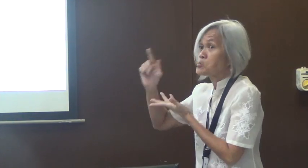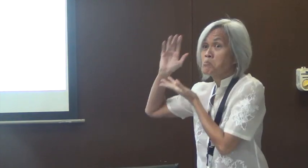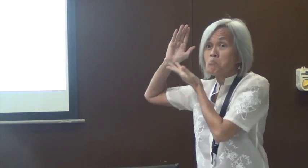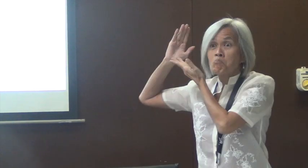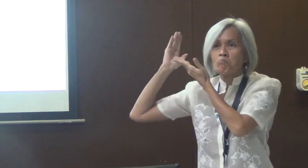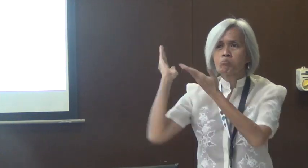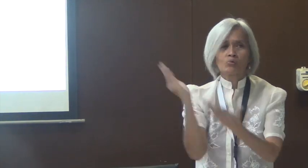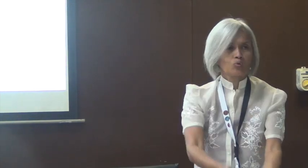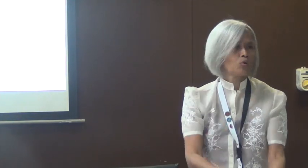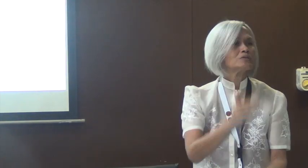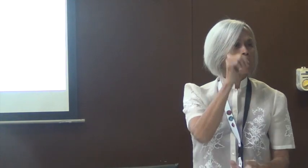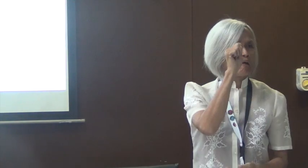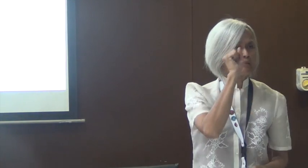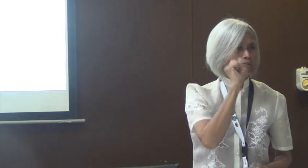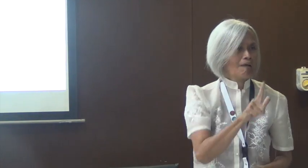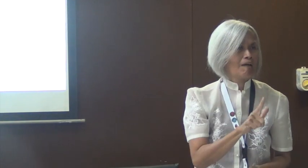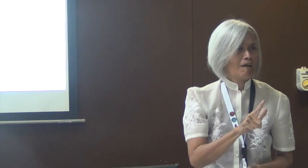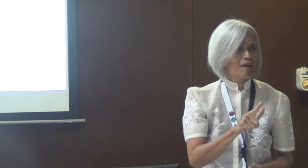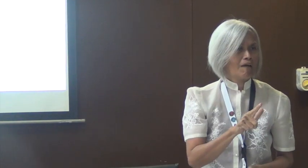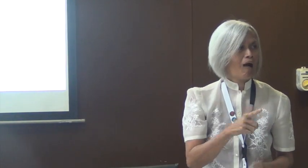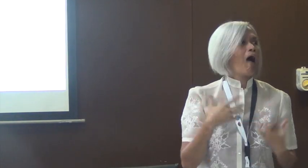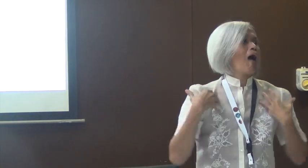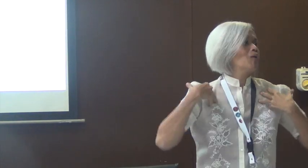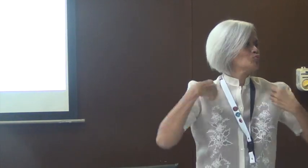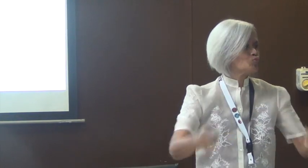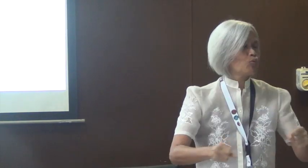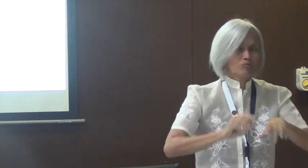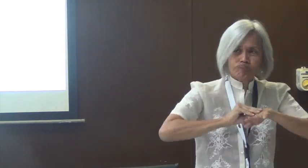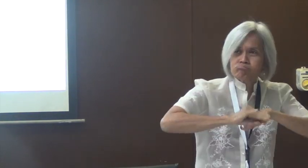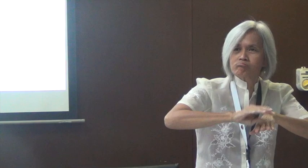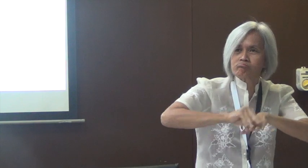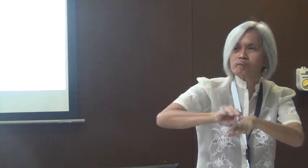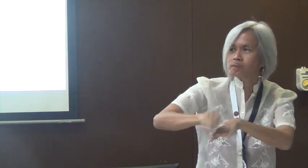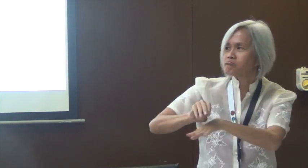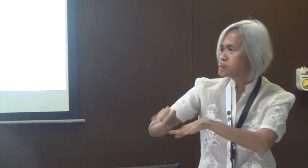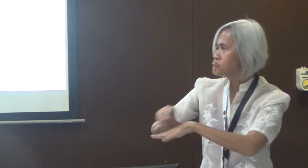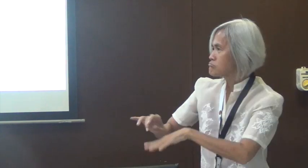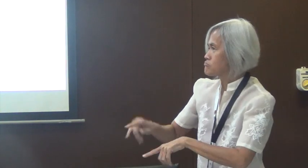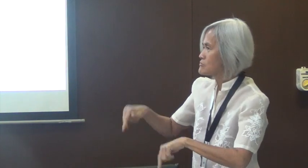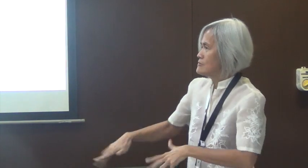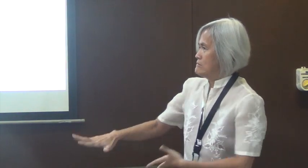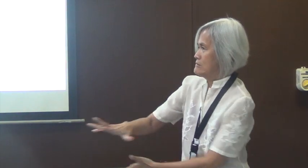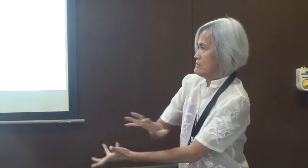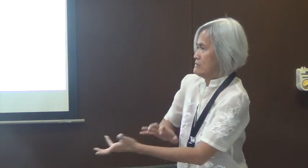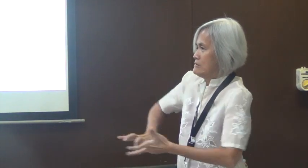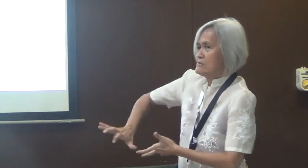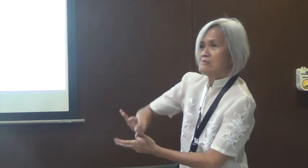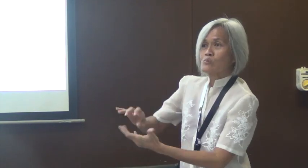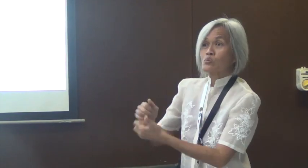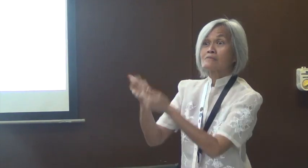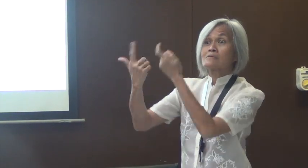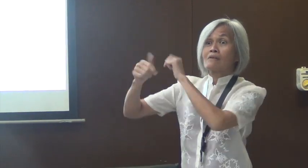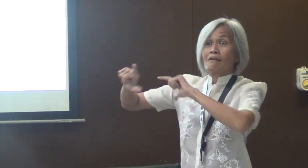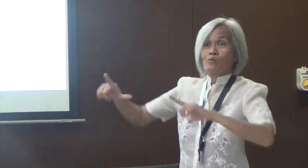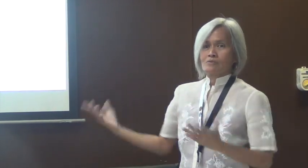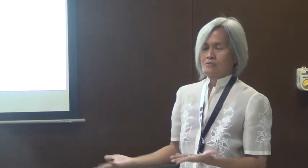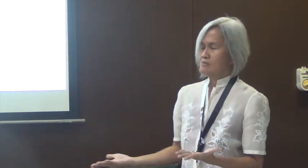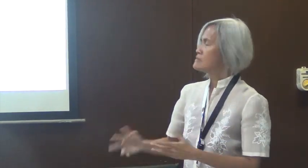And that is where they really used ASL. So these places with stars are places with strong ASL